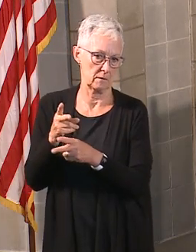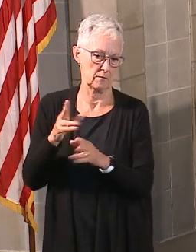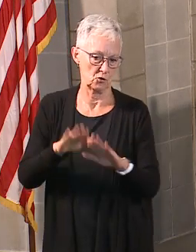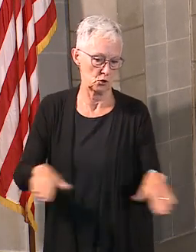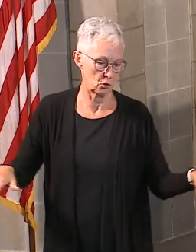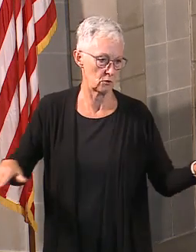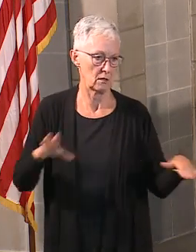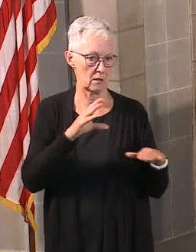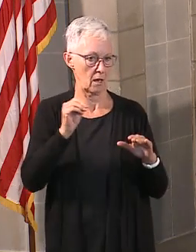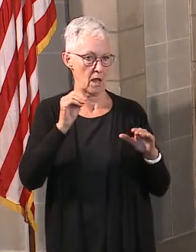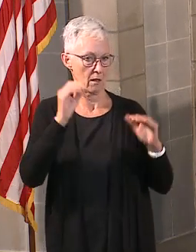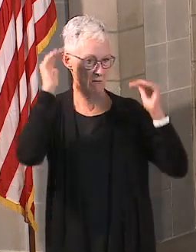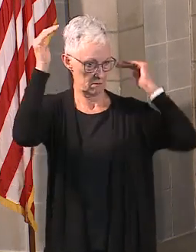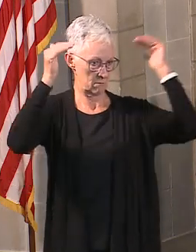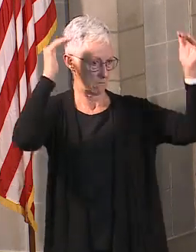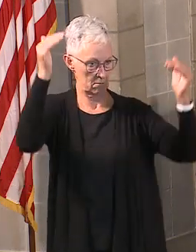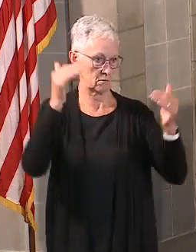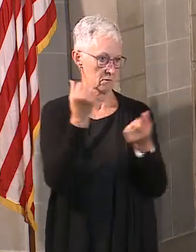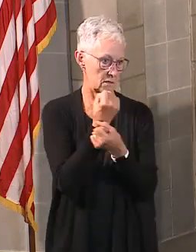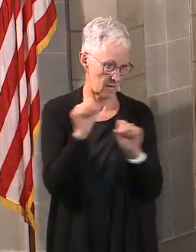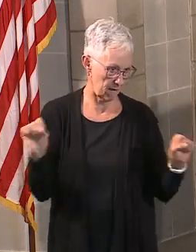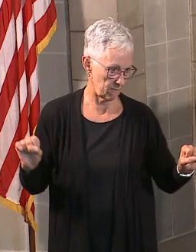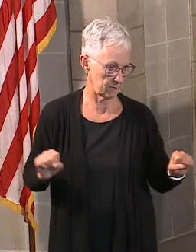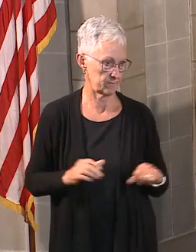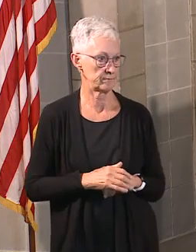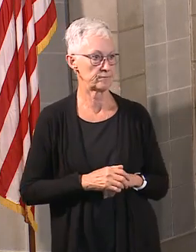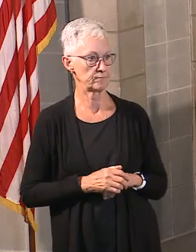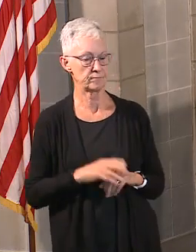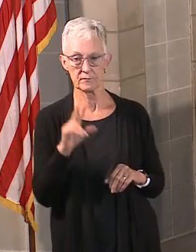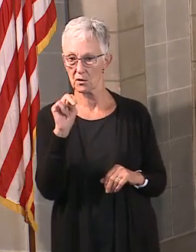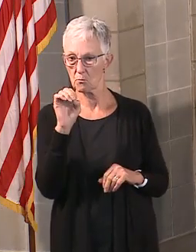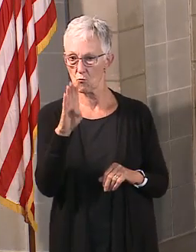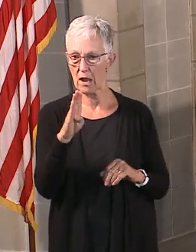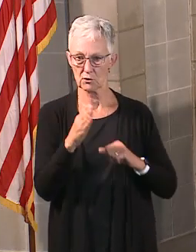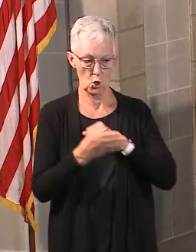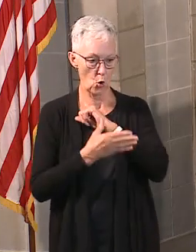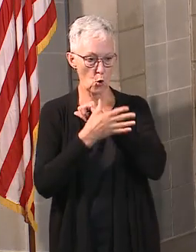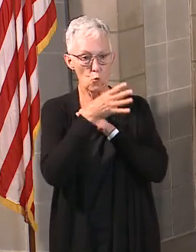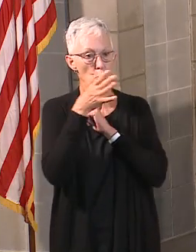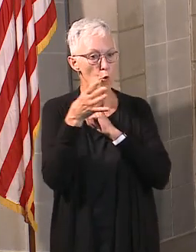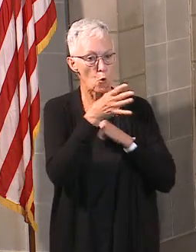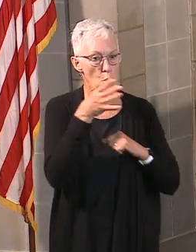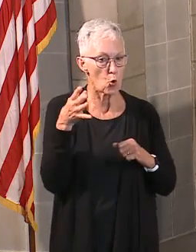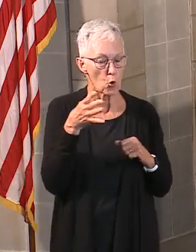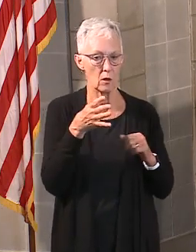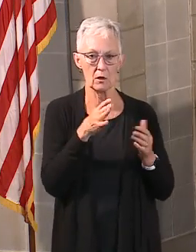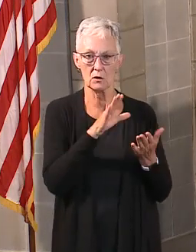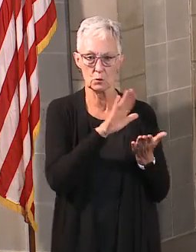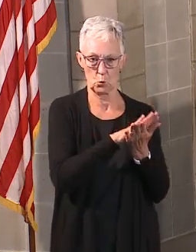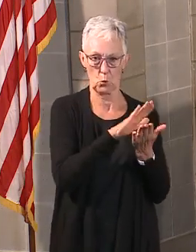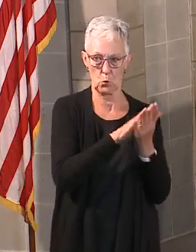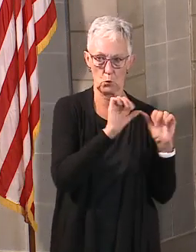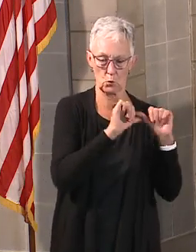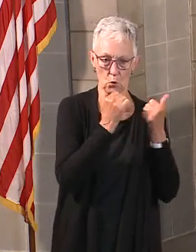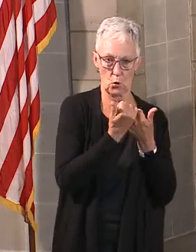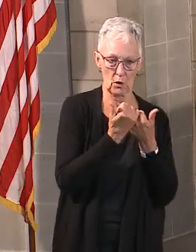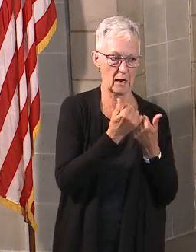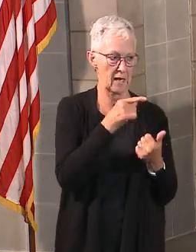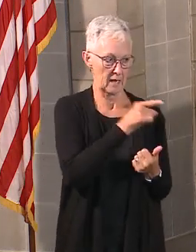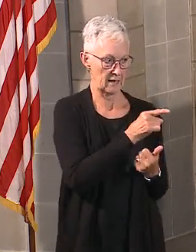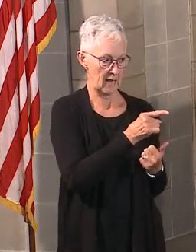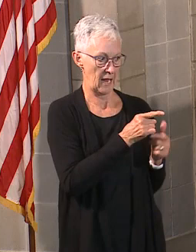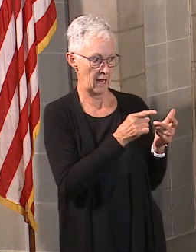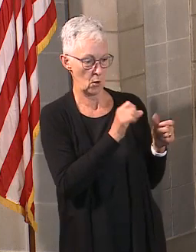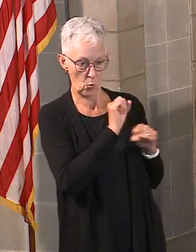we built guidance. The Nebraska Rural Community Schools Association worked on considerations for developing reopening plans for schools